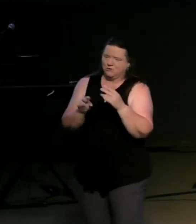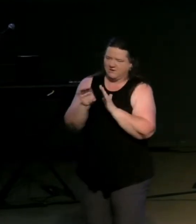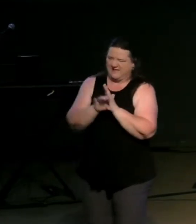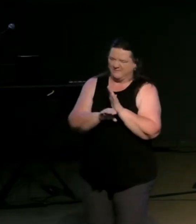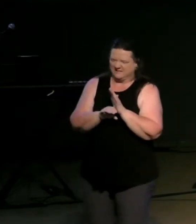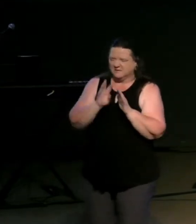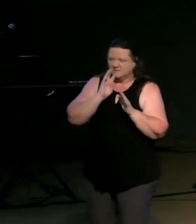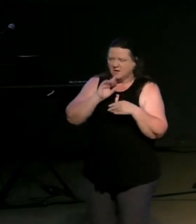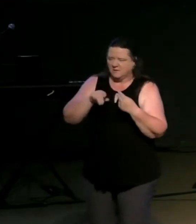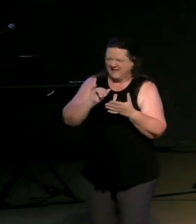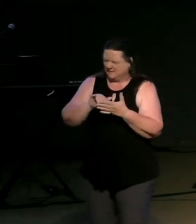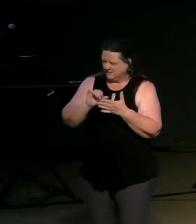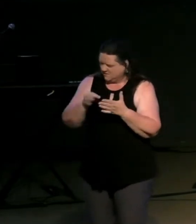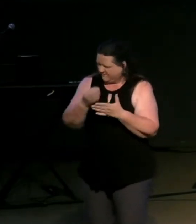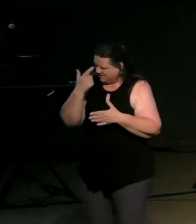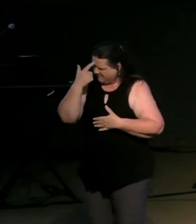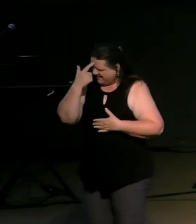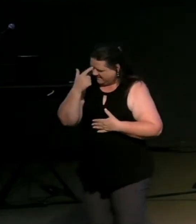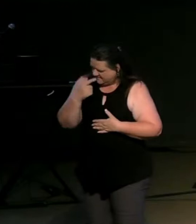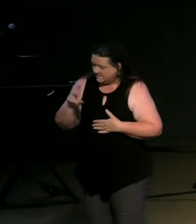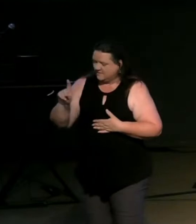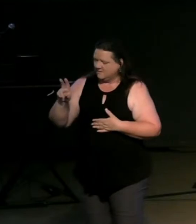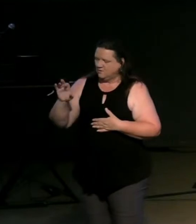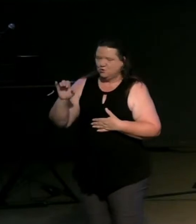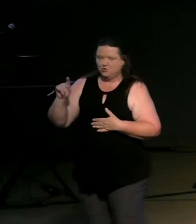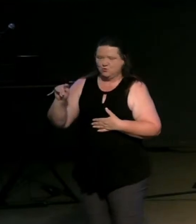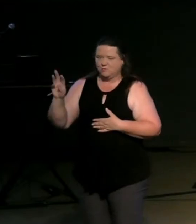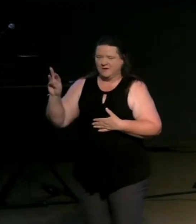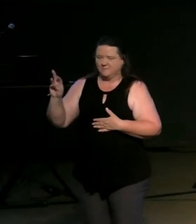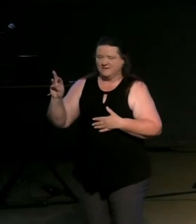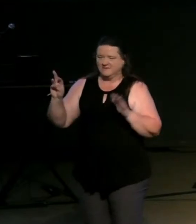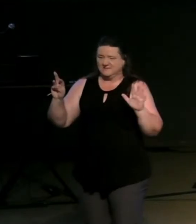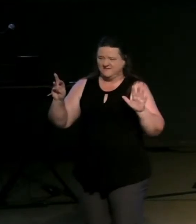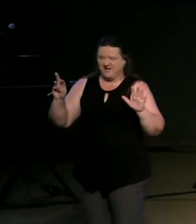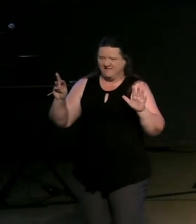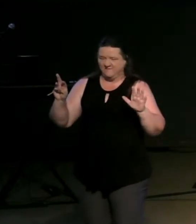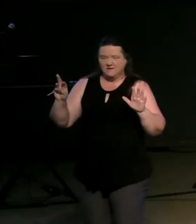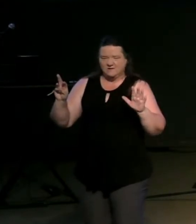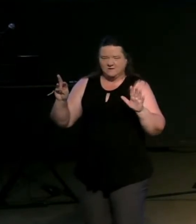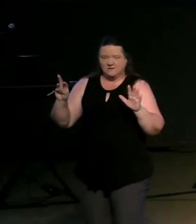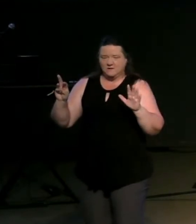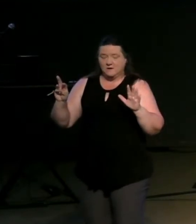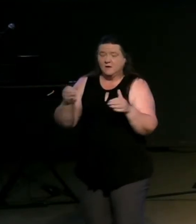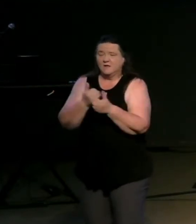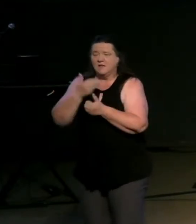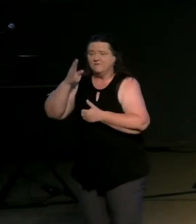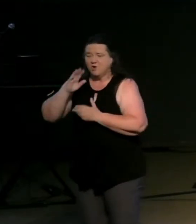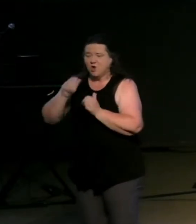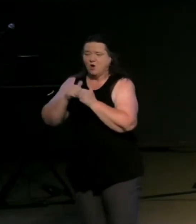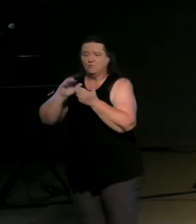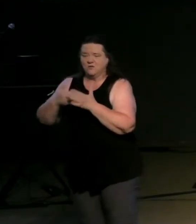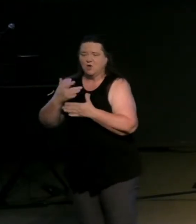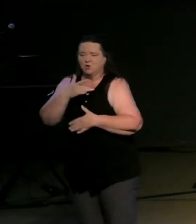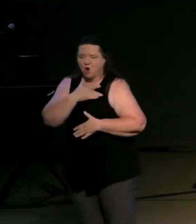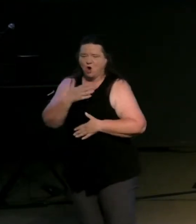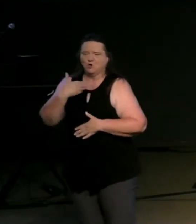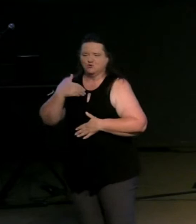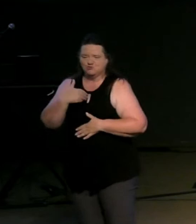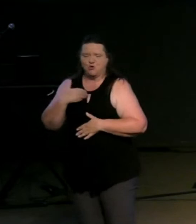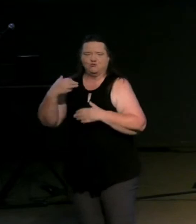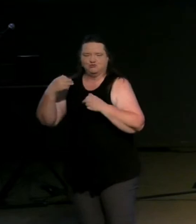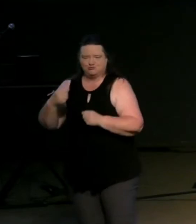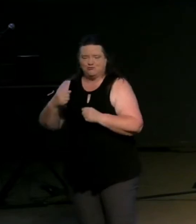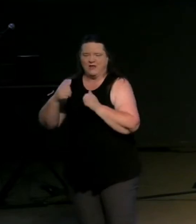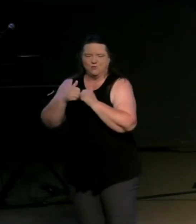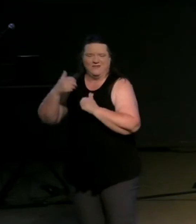let's let's refresh ourselves there with deuteronomy 6 5 jesus touches on that love the lord your god with all your heart with all your soul with all your strength he adds with